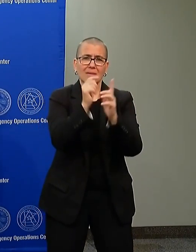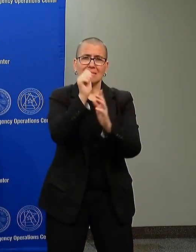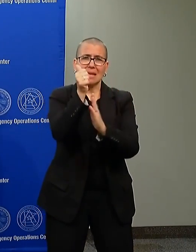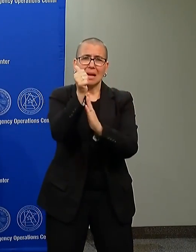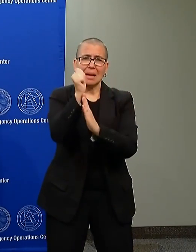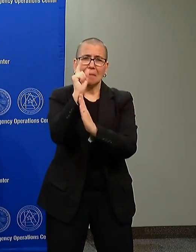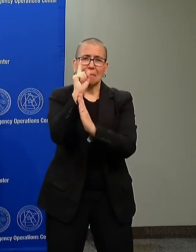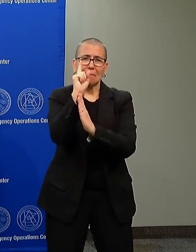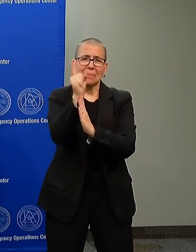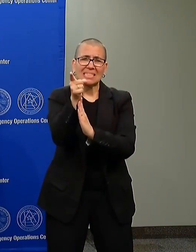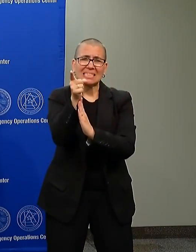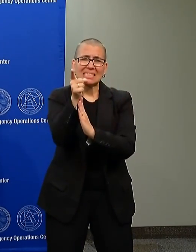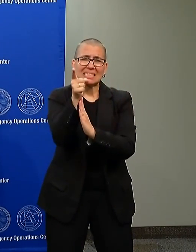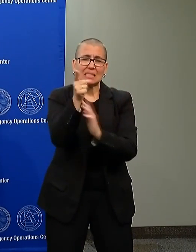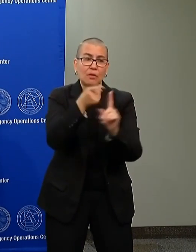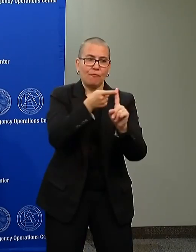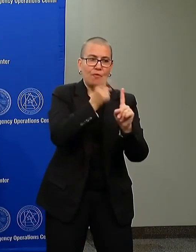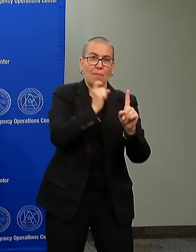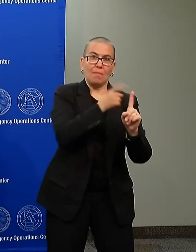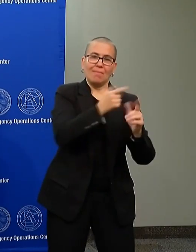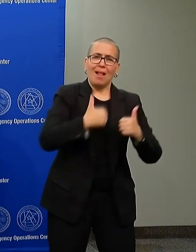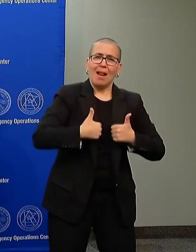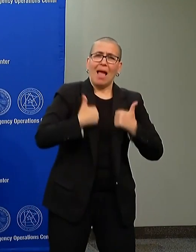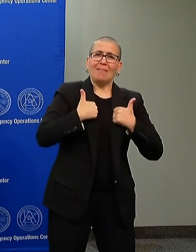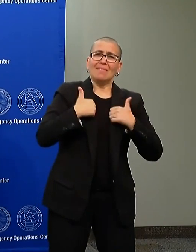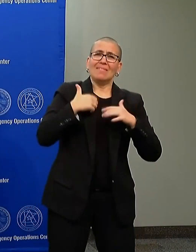of Mr. Floyd.